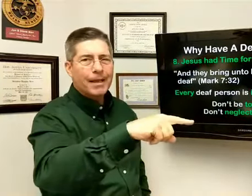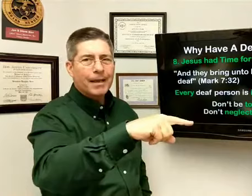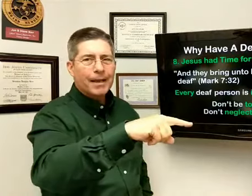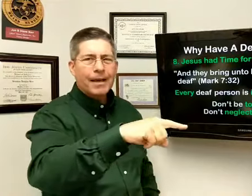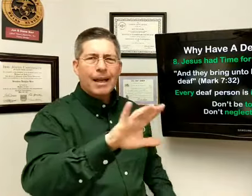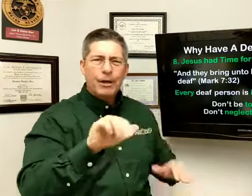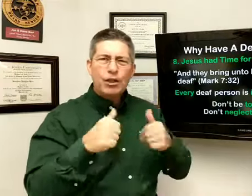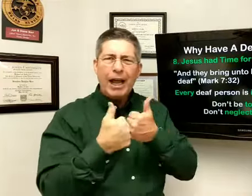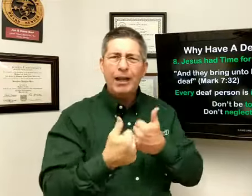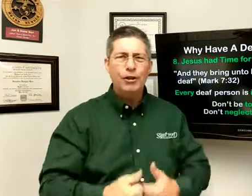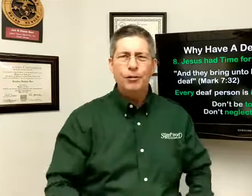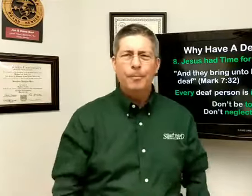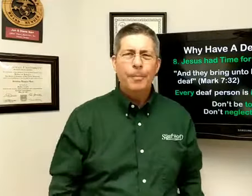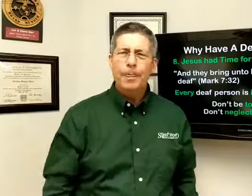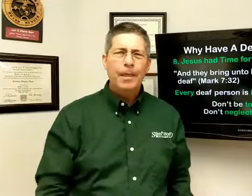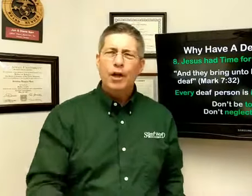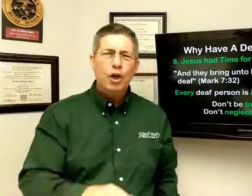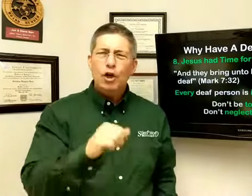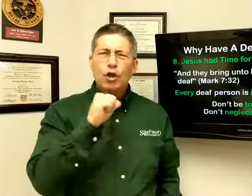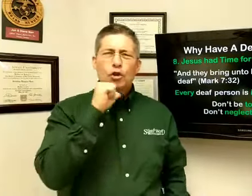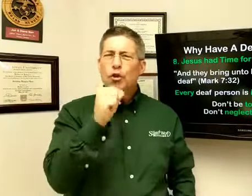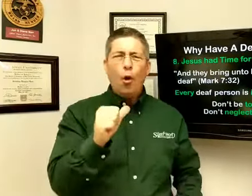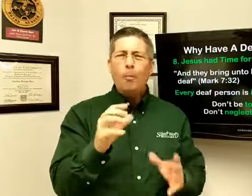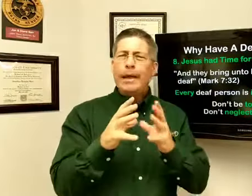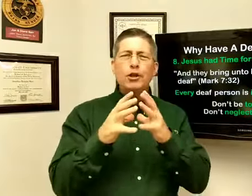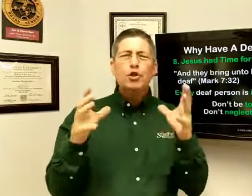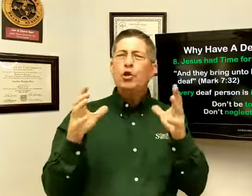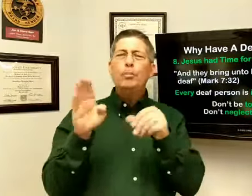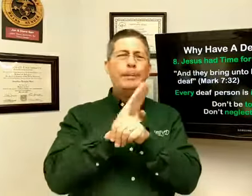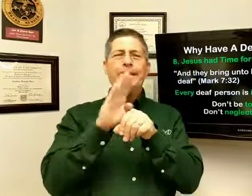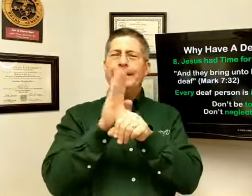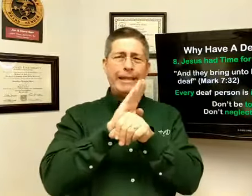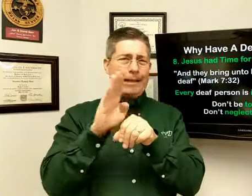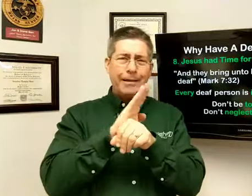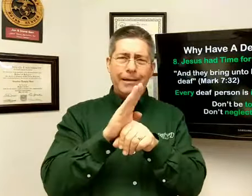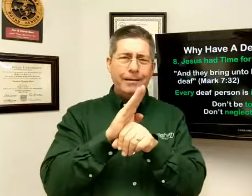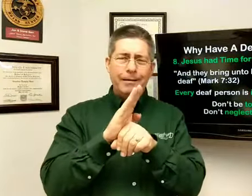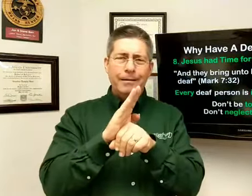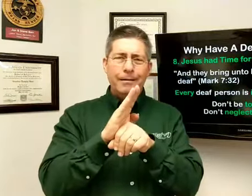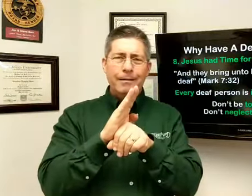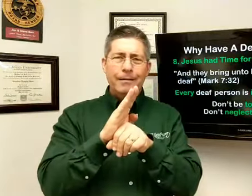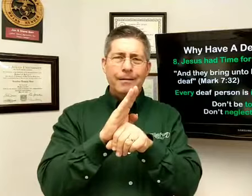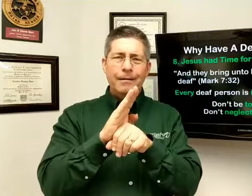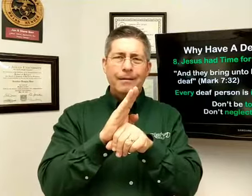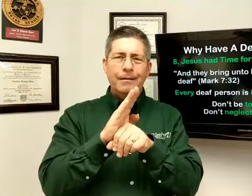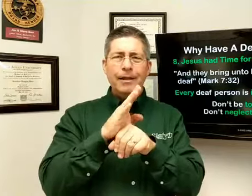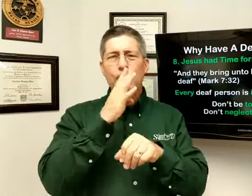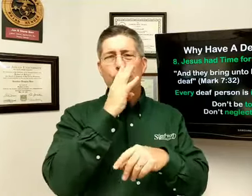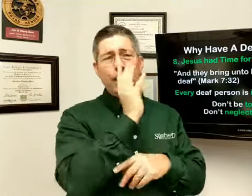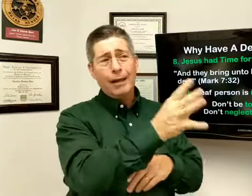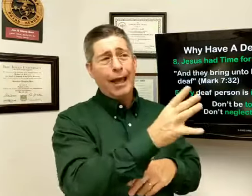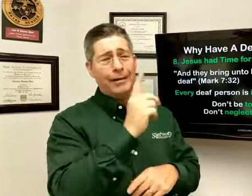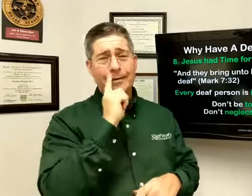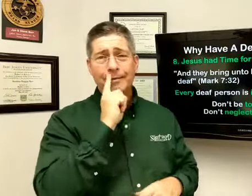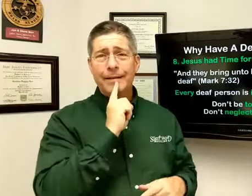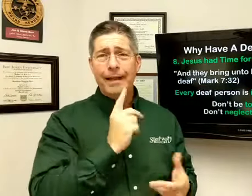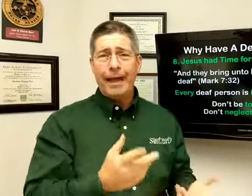Let me challenge you. Don't be too busy that you neglect the deaf.